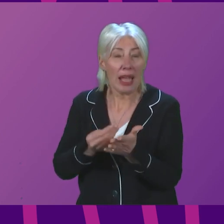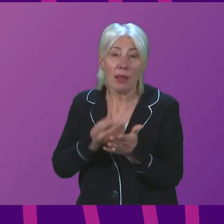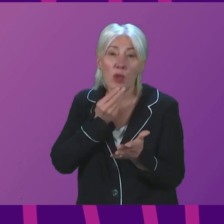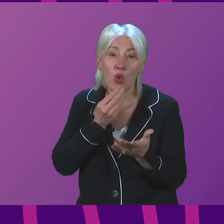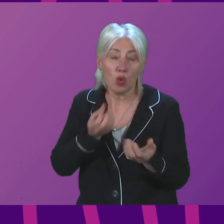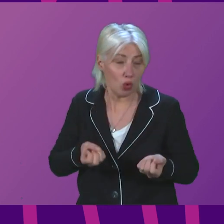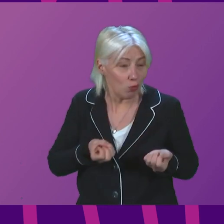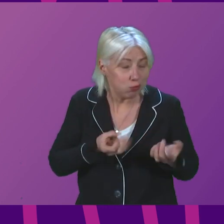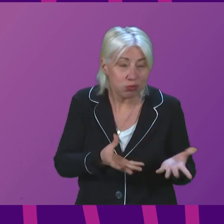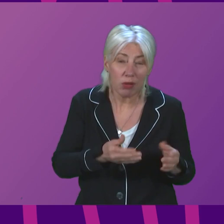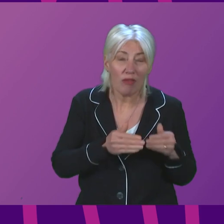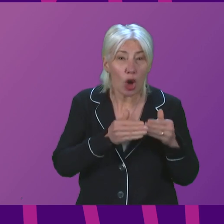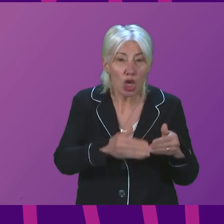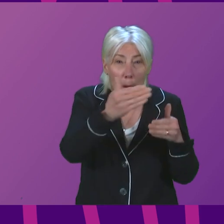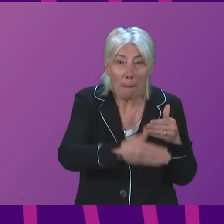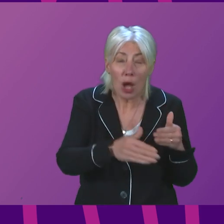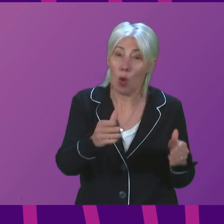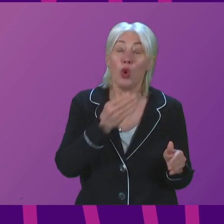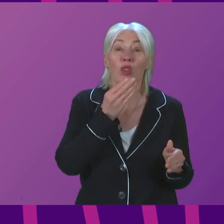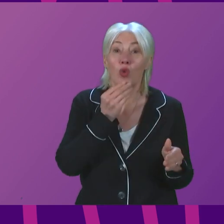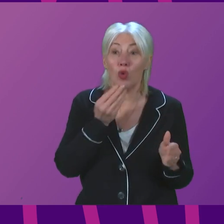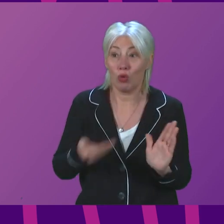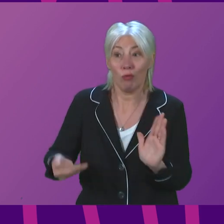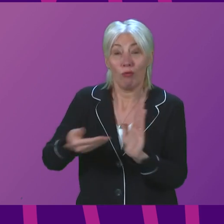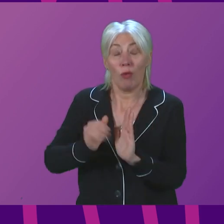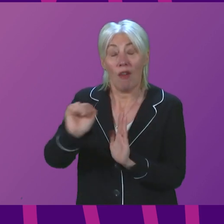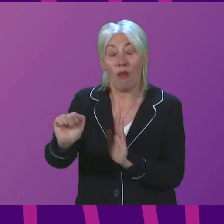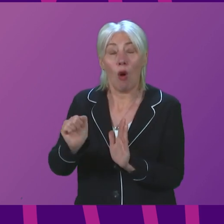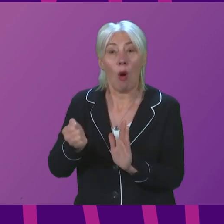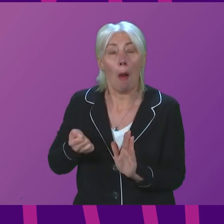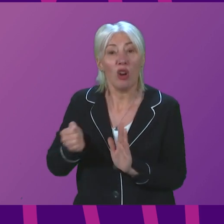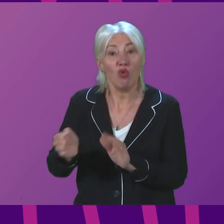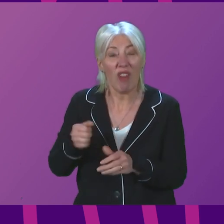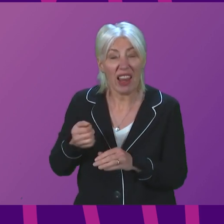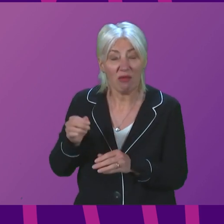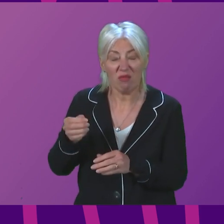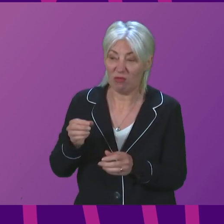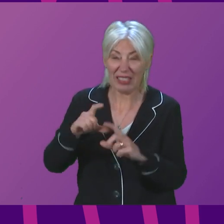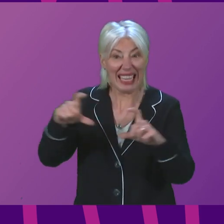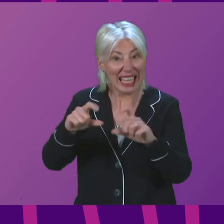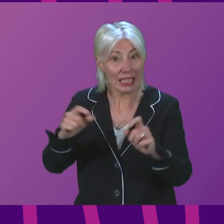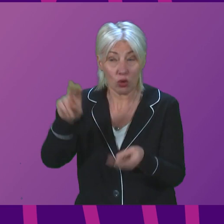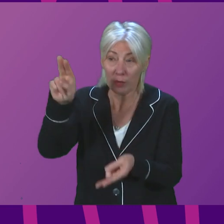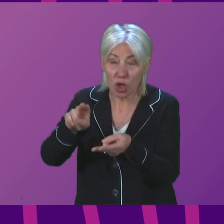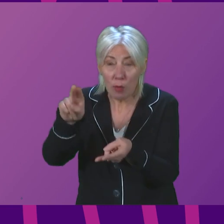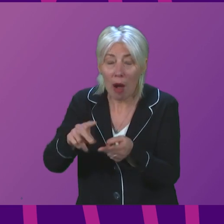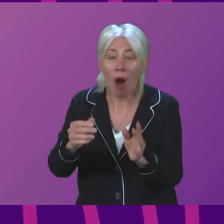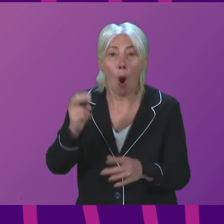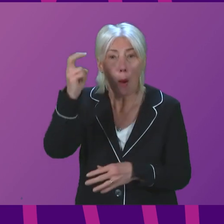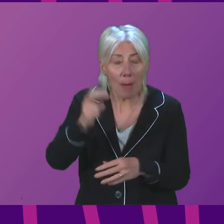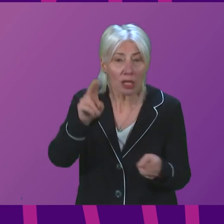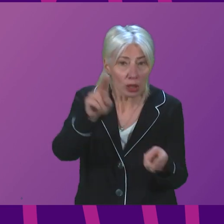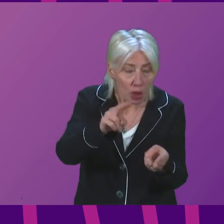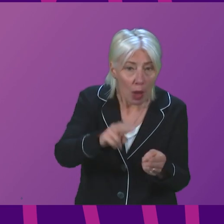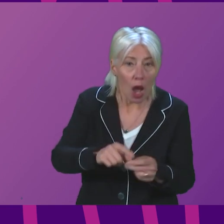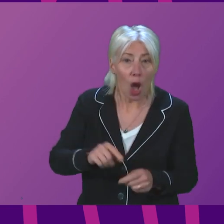used to have rail fares for three months, not three weeks, and cap bus fares. The £1 billion on delayed discharge could have